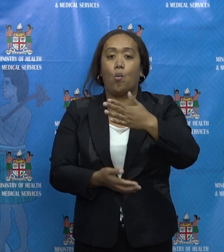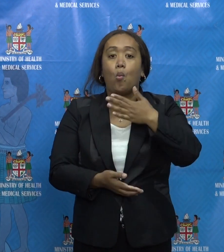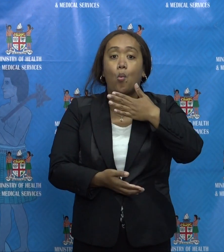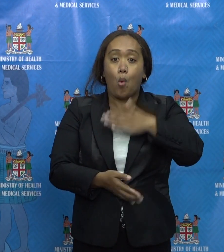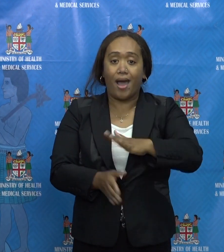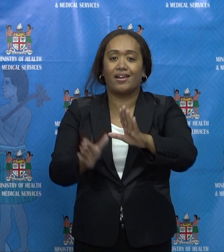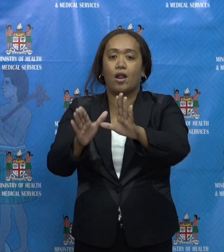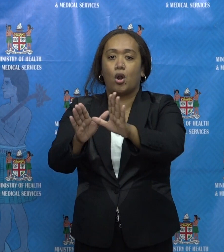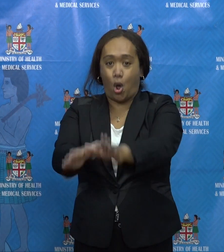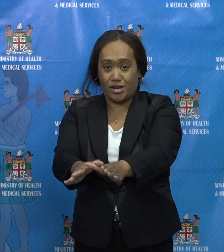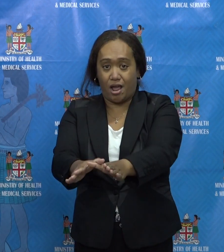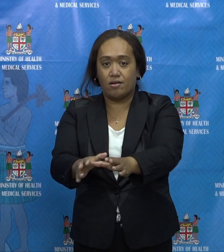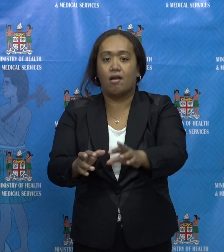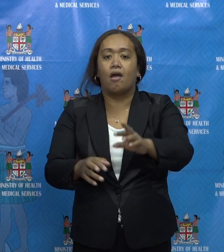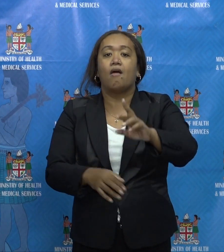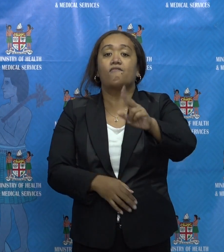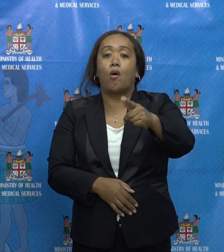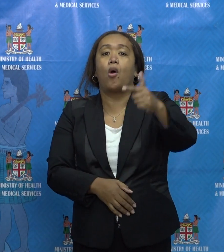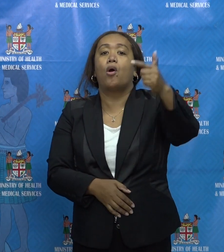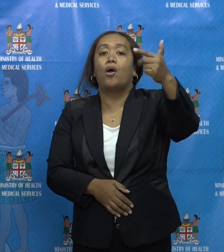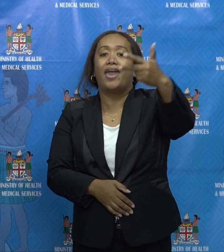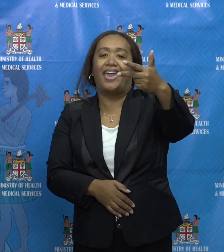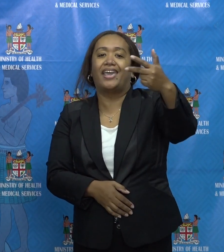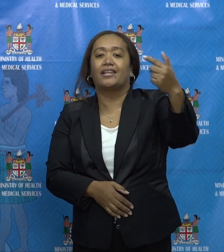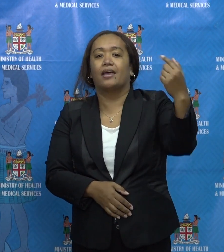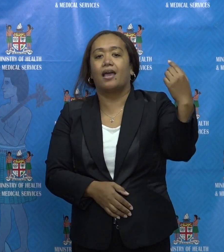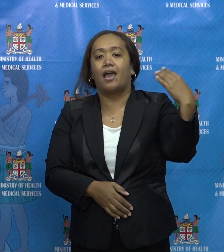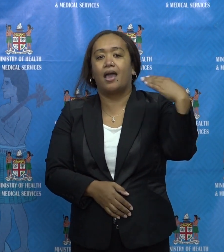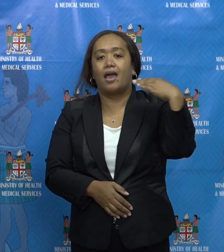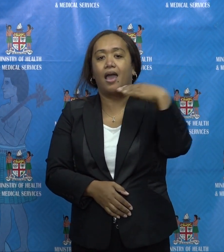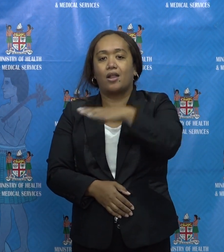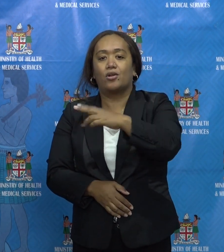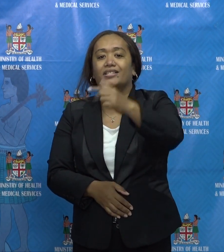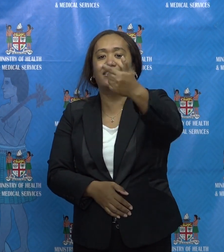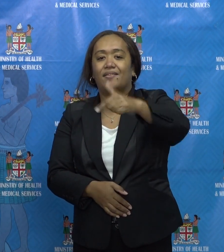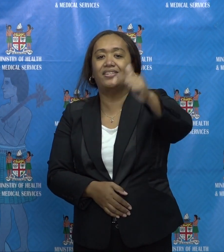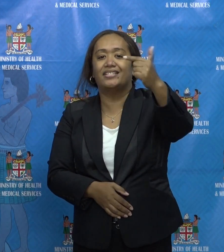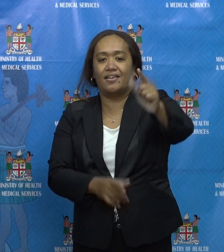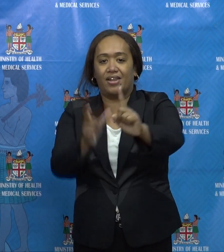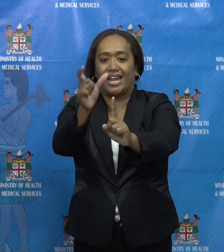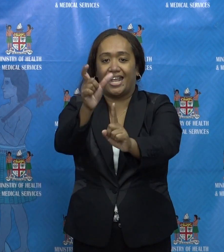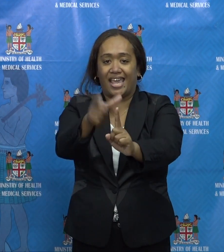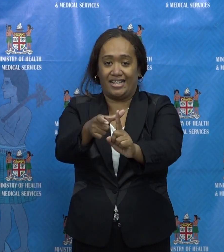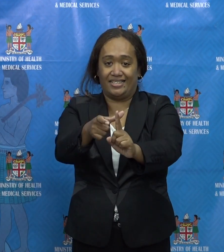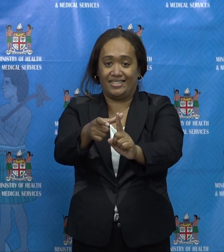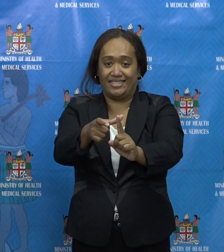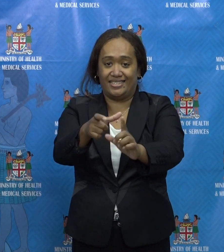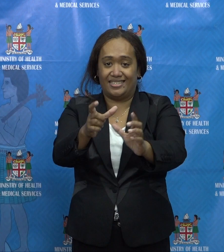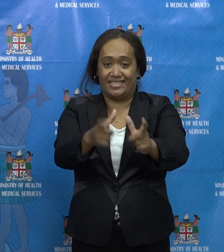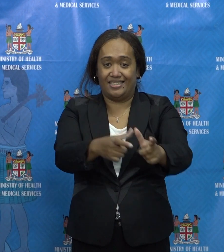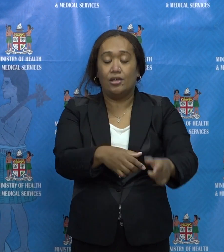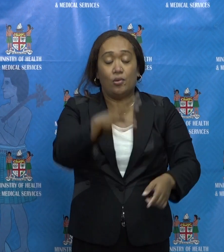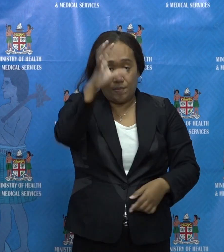was because of 877. We know where they stay. There is a general